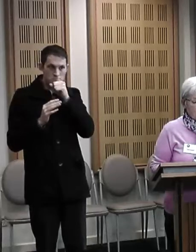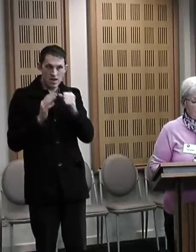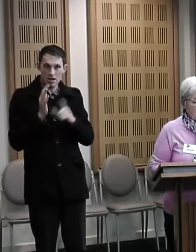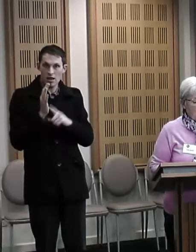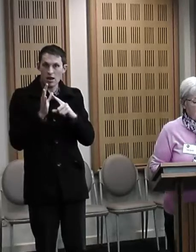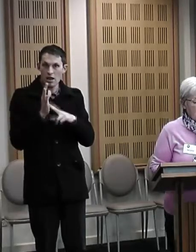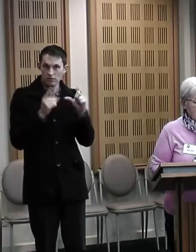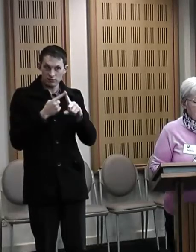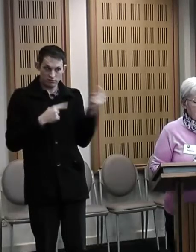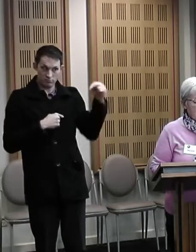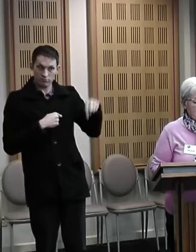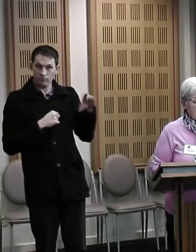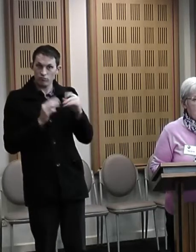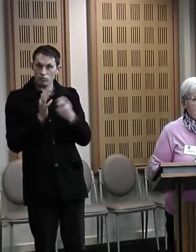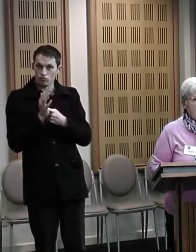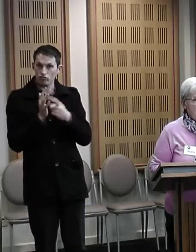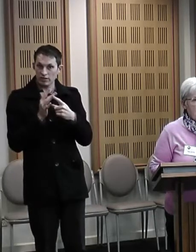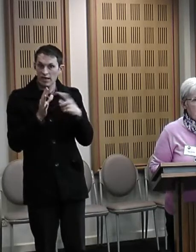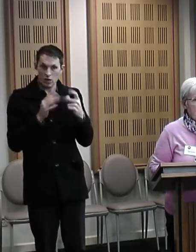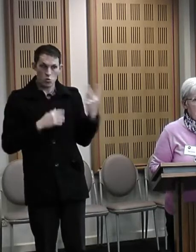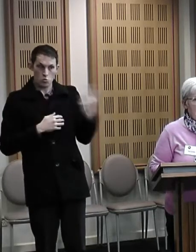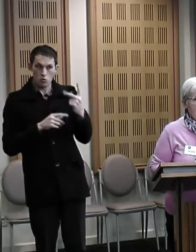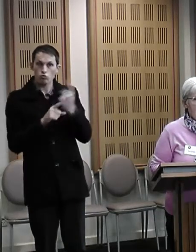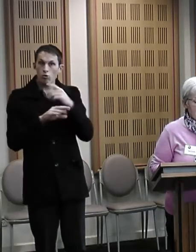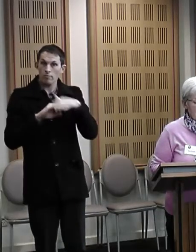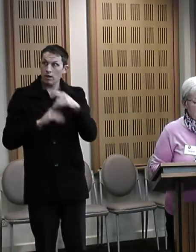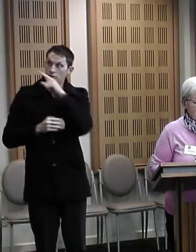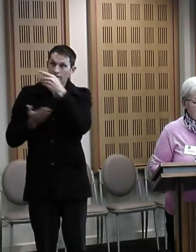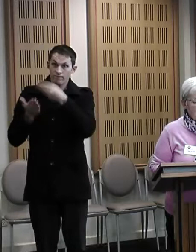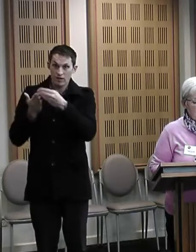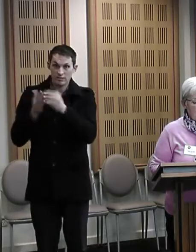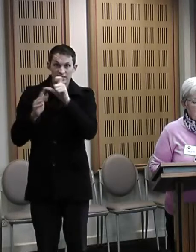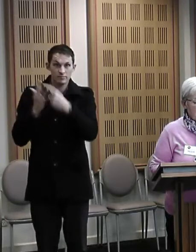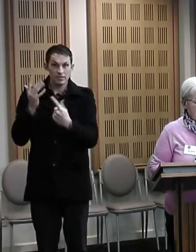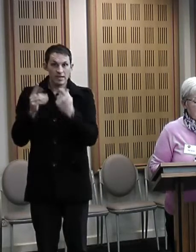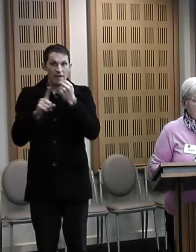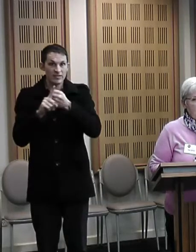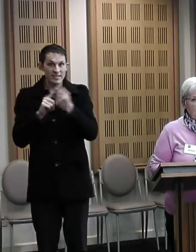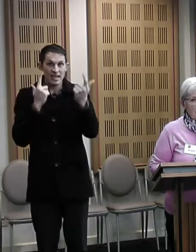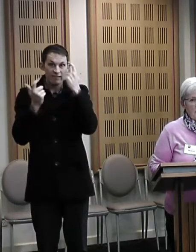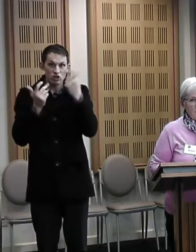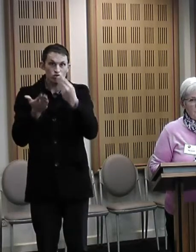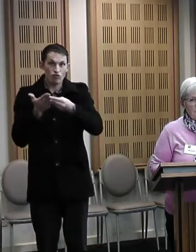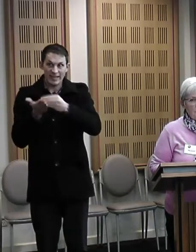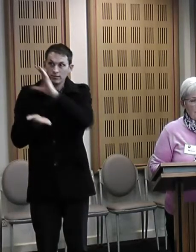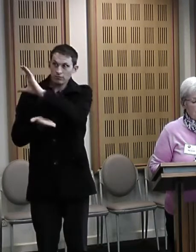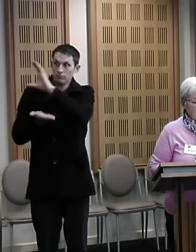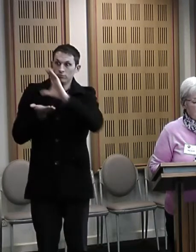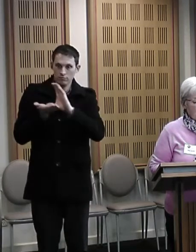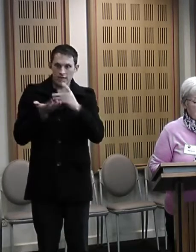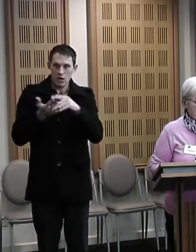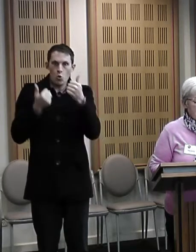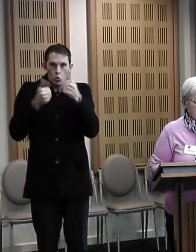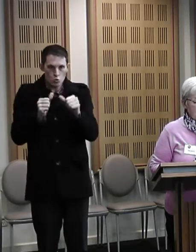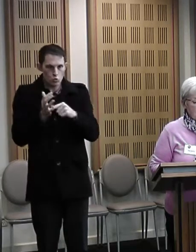to talk about how we have utilised the Disability Advocacy Innovation Grant to engage with Aboriginal